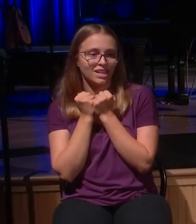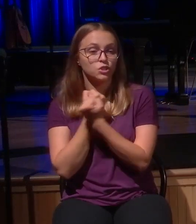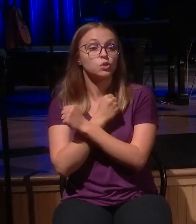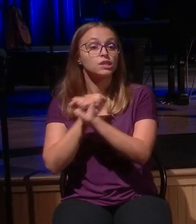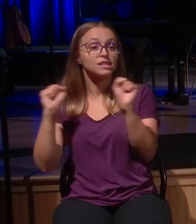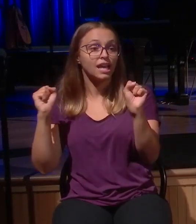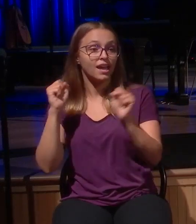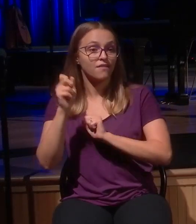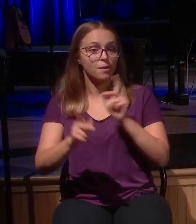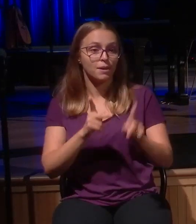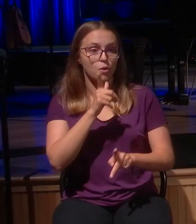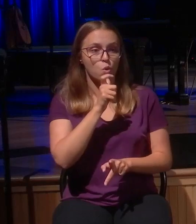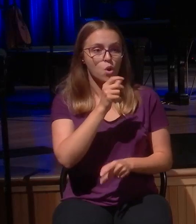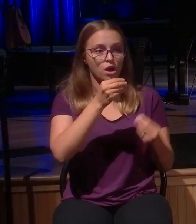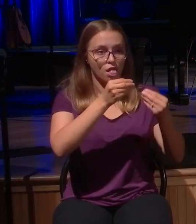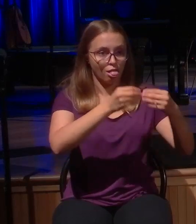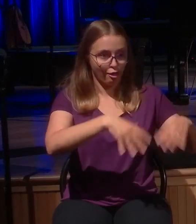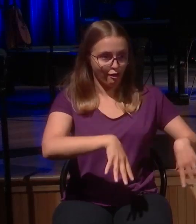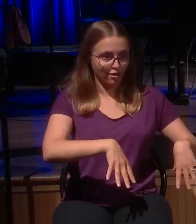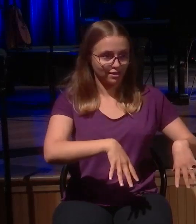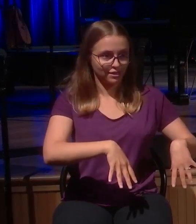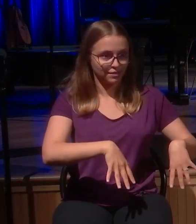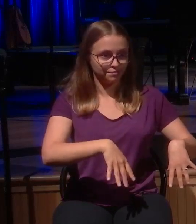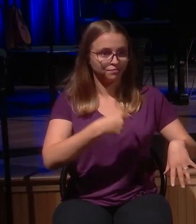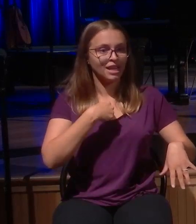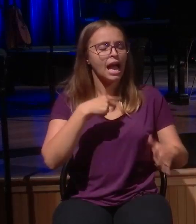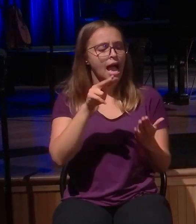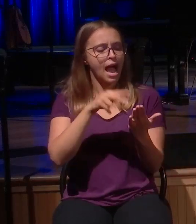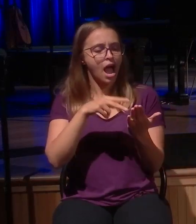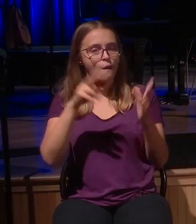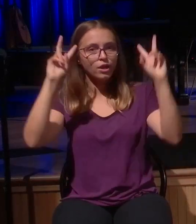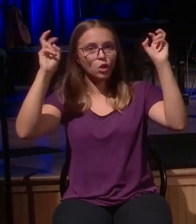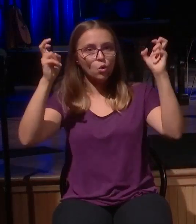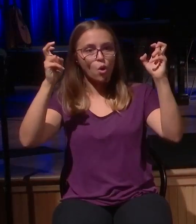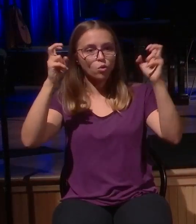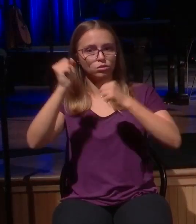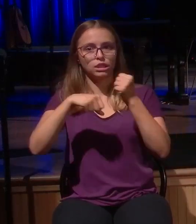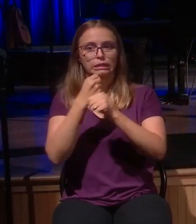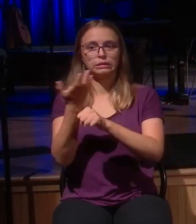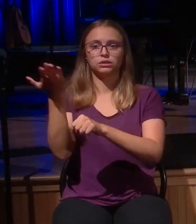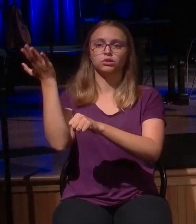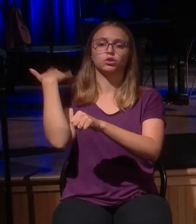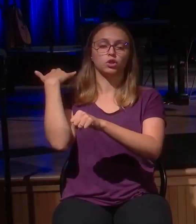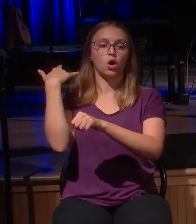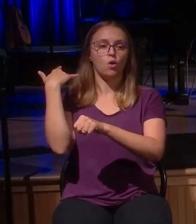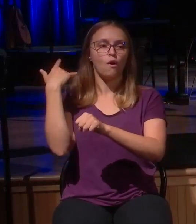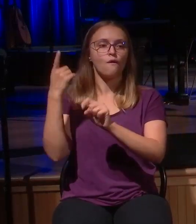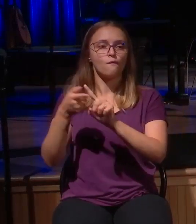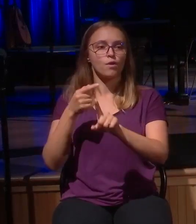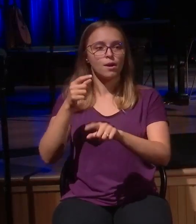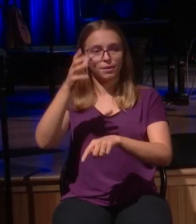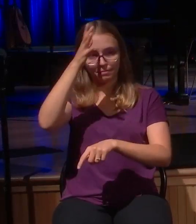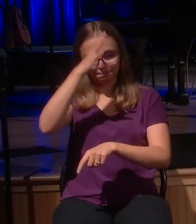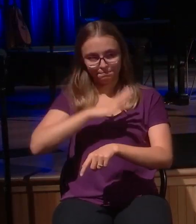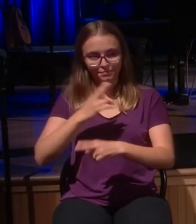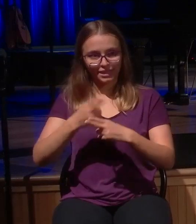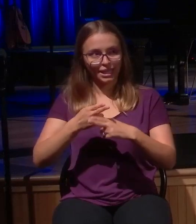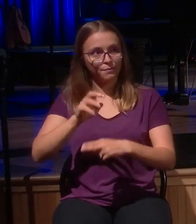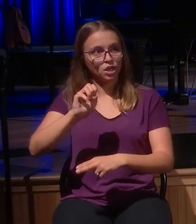again upon a quote that I had read years ago. His name is Eugene Peterson. He wrote the message paraphrase. And Eugene Peterson was